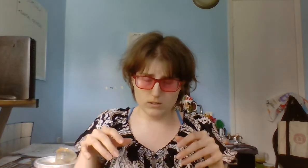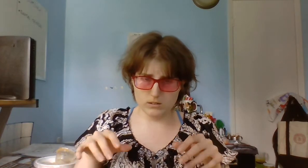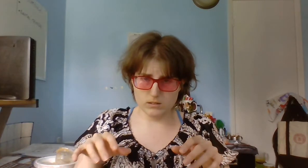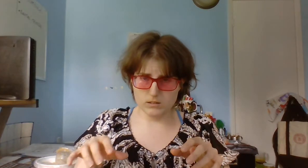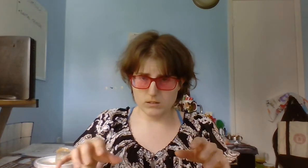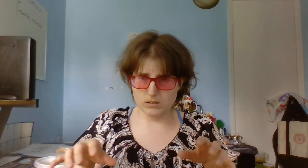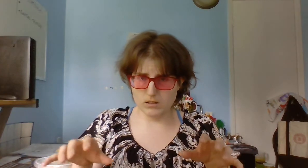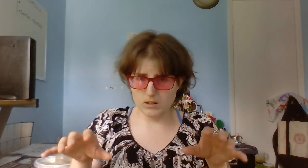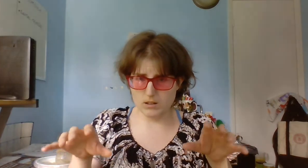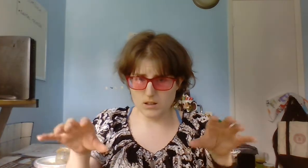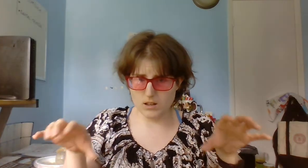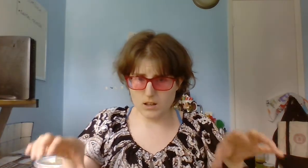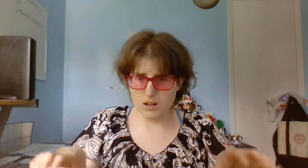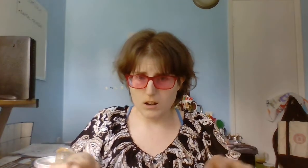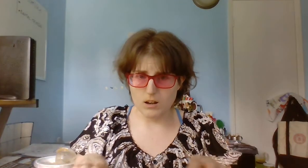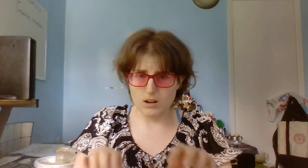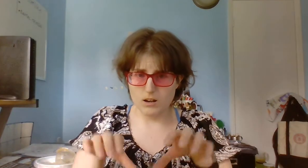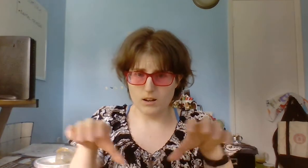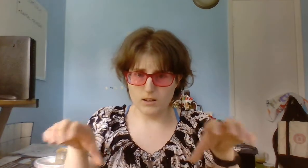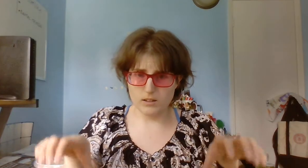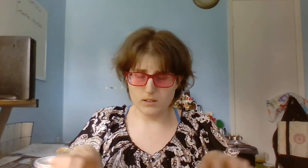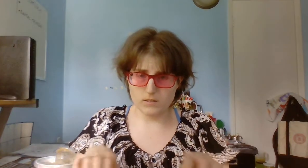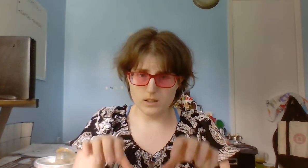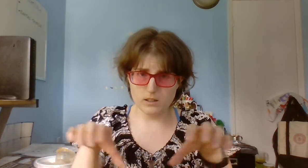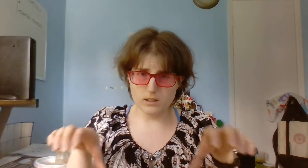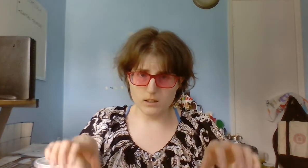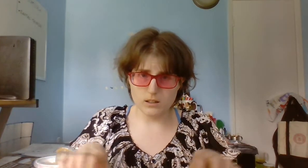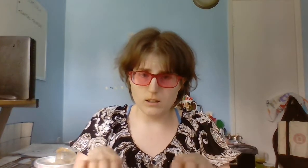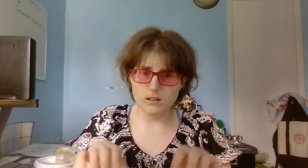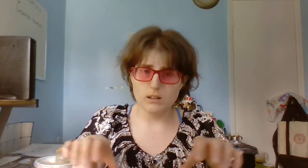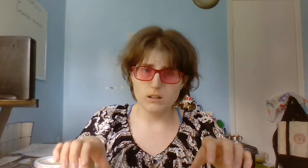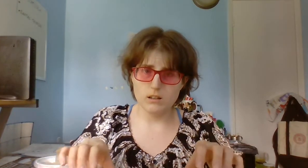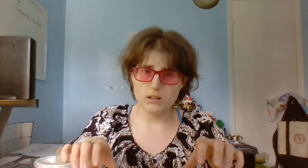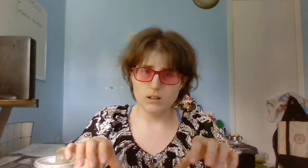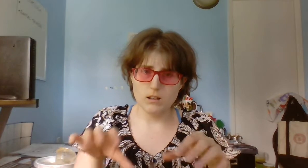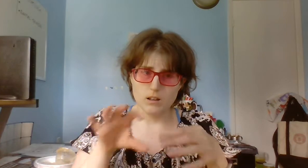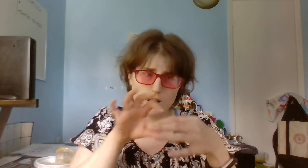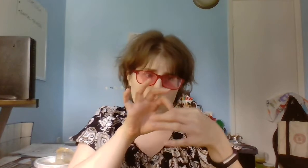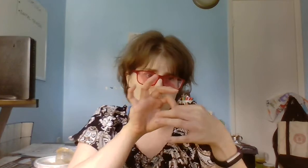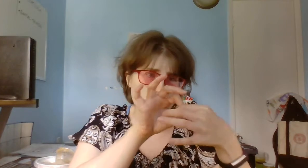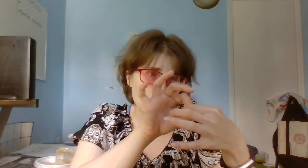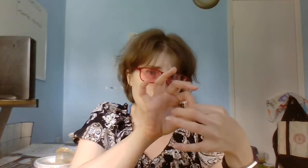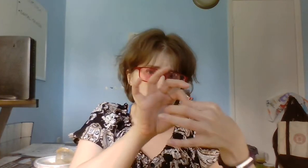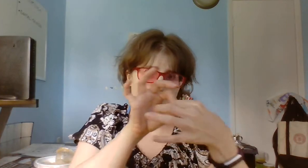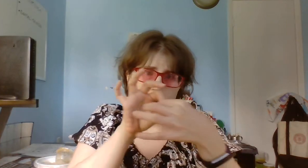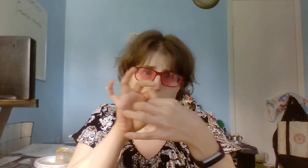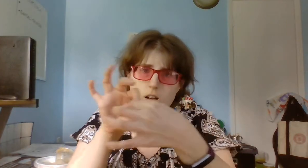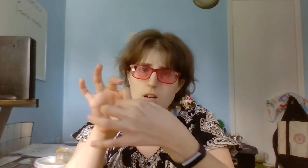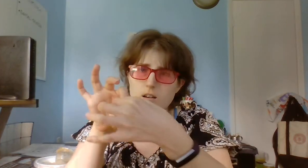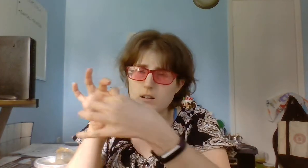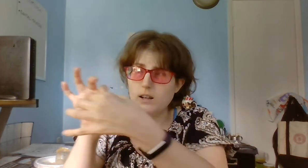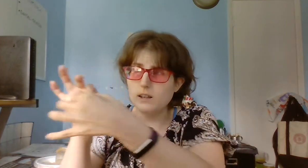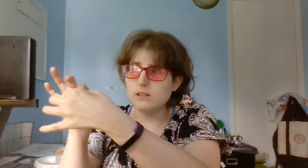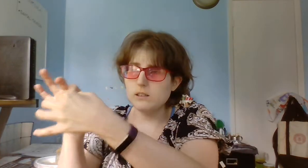active, activities, connections,